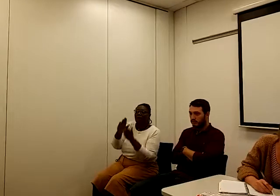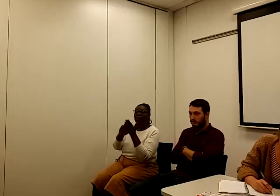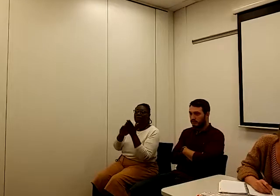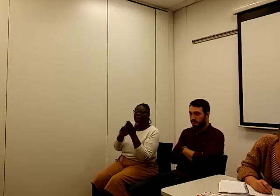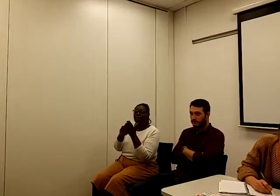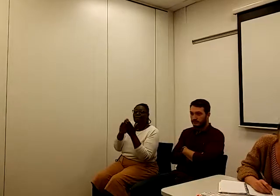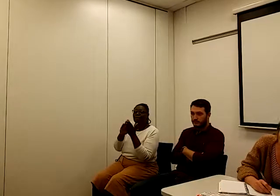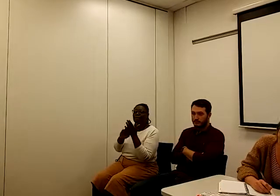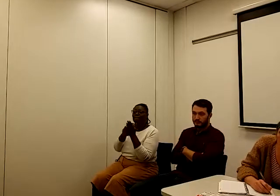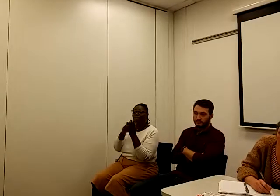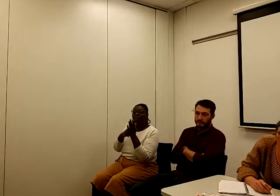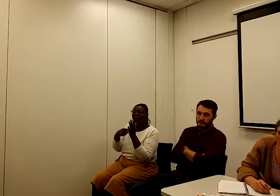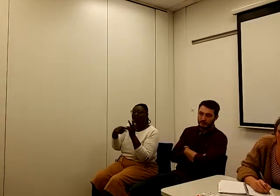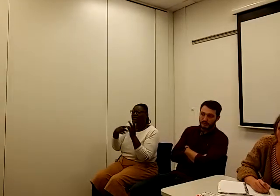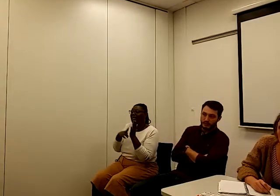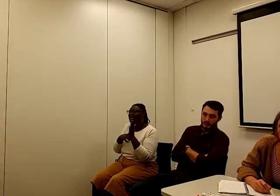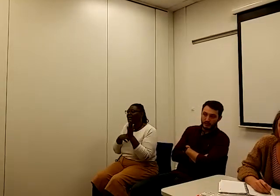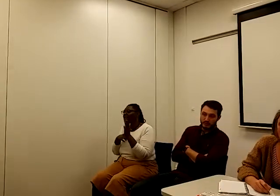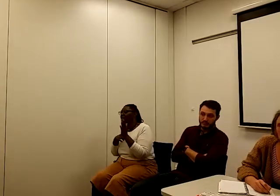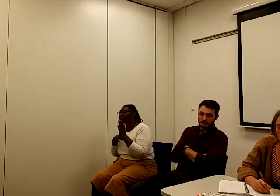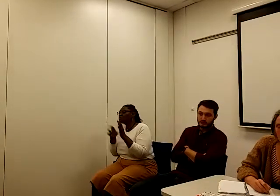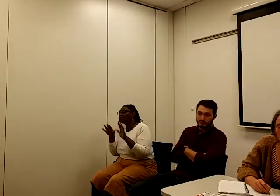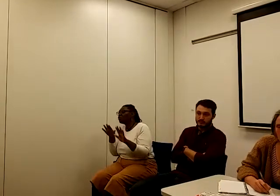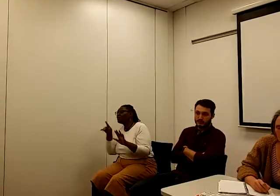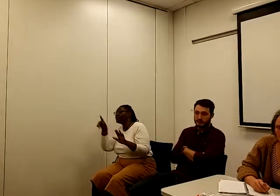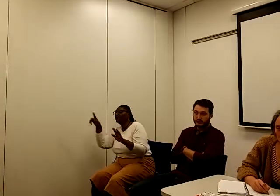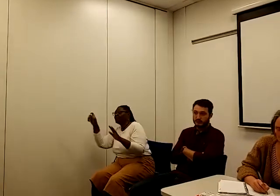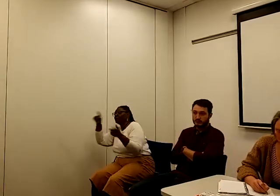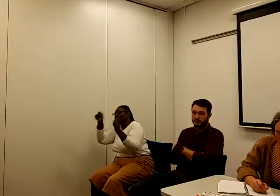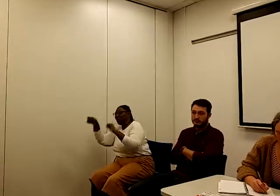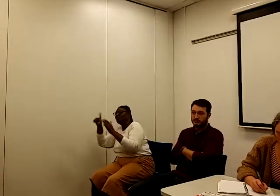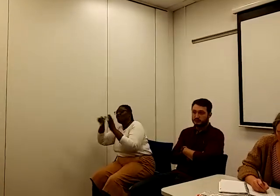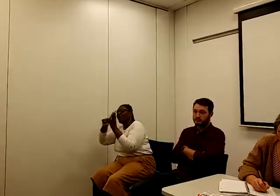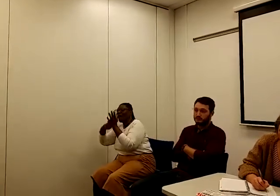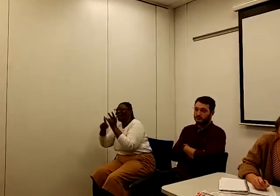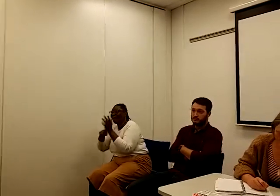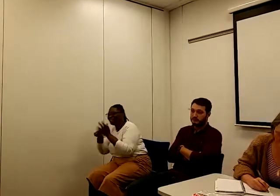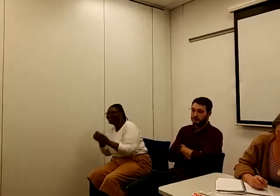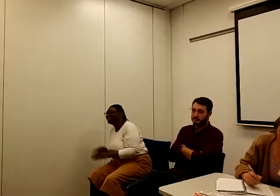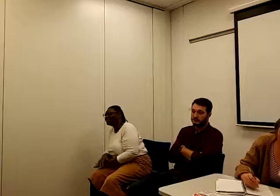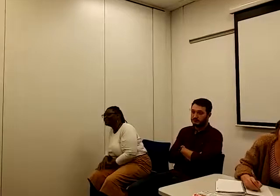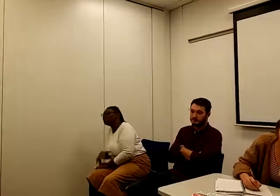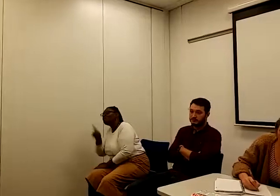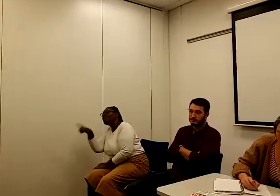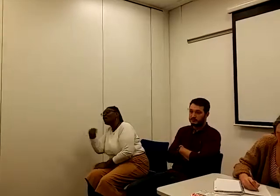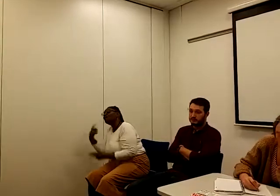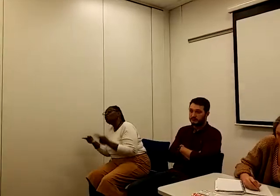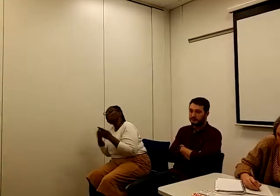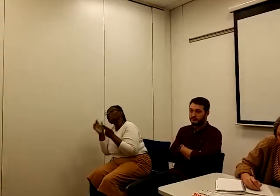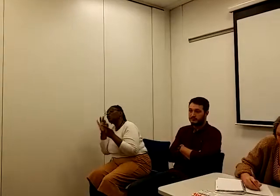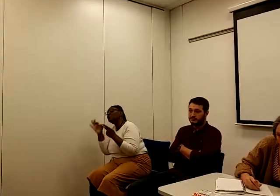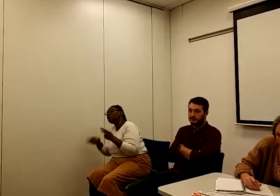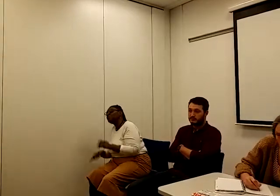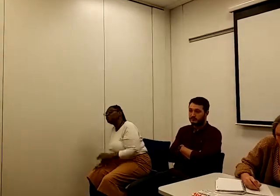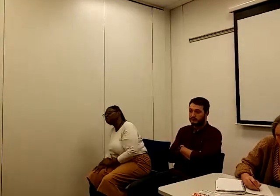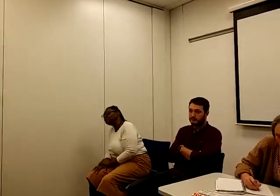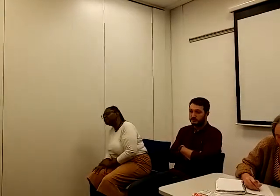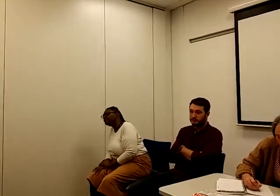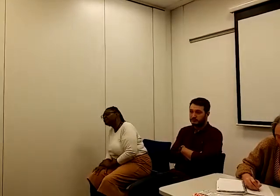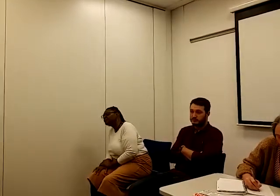you want get there? Sorry, Karl, you've yet started to finish. Yeah, I did have a question. Does anybody know